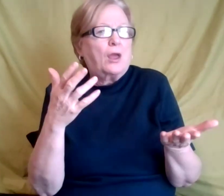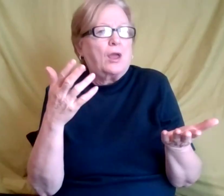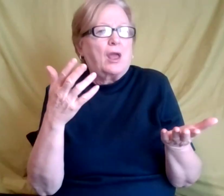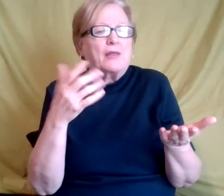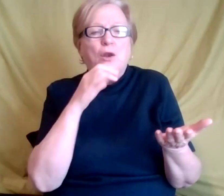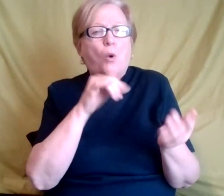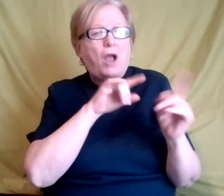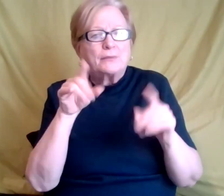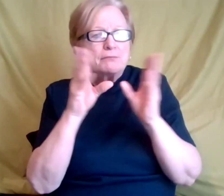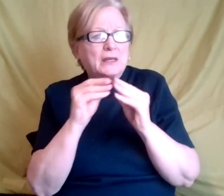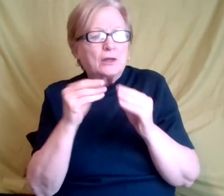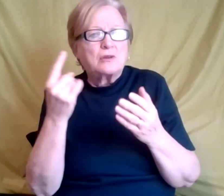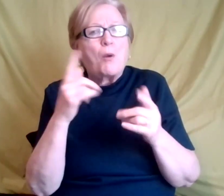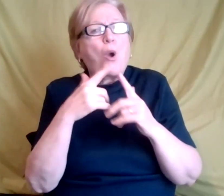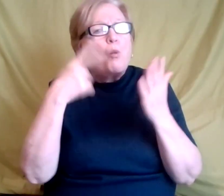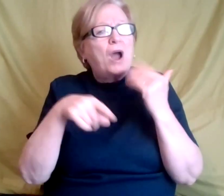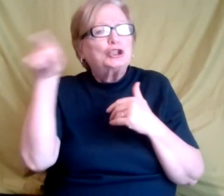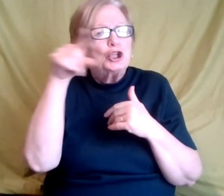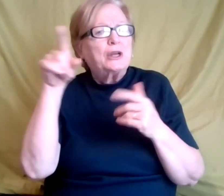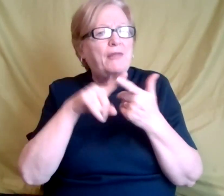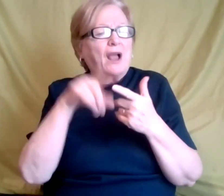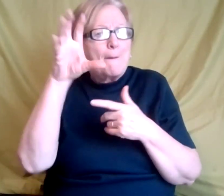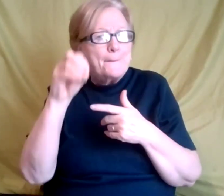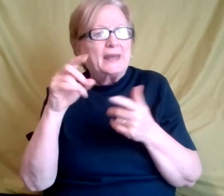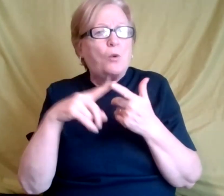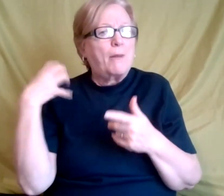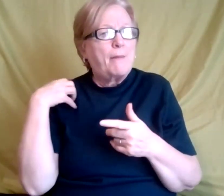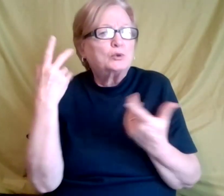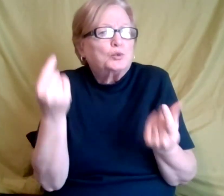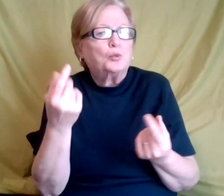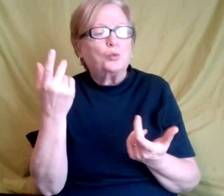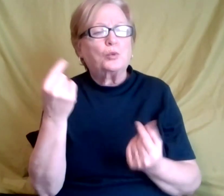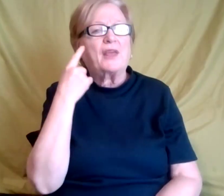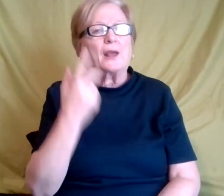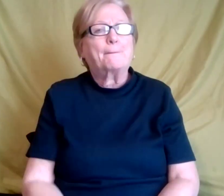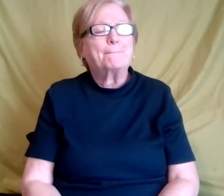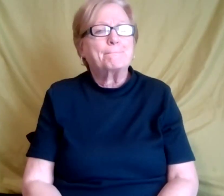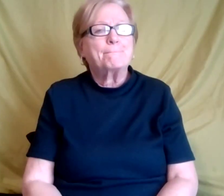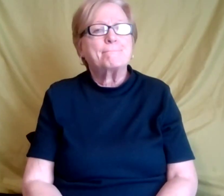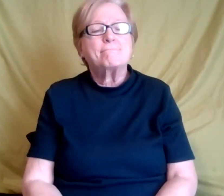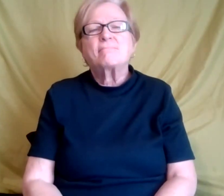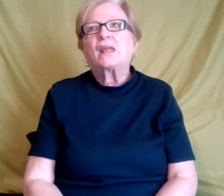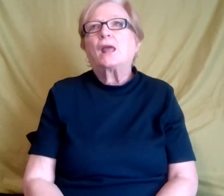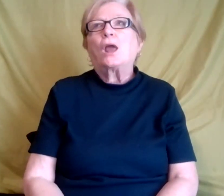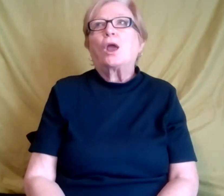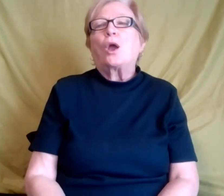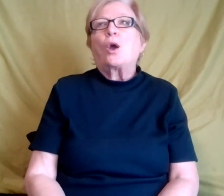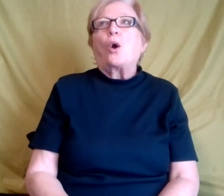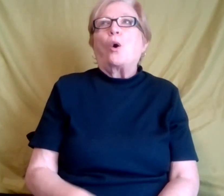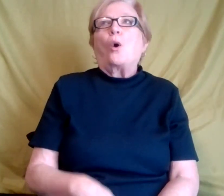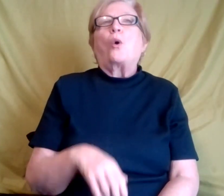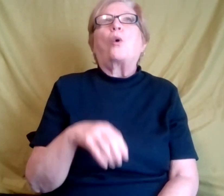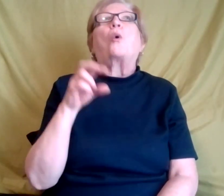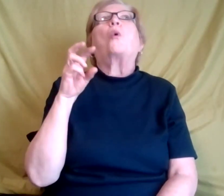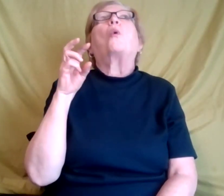or different things like that, what should an employer do? Well, uh, the first thing you, you don't do,